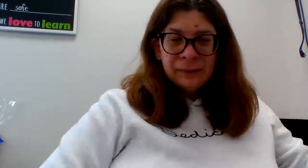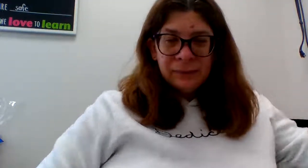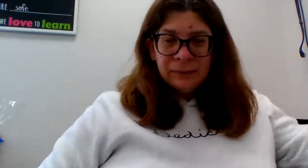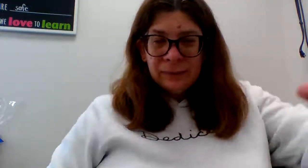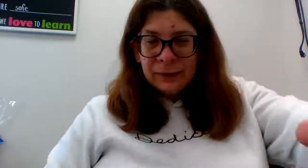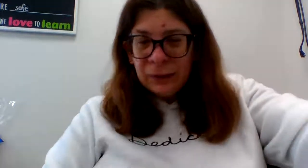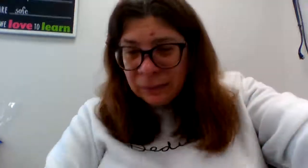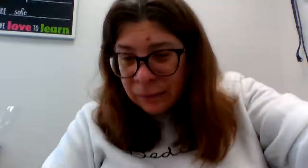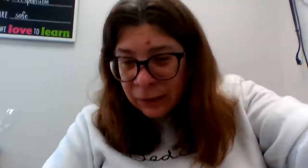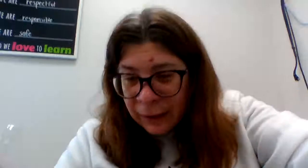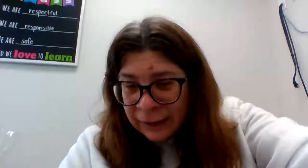Oh, wrong one.